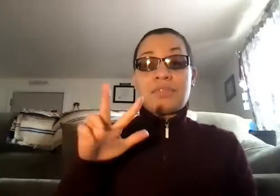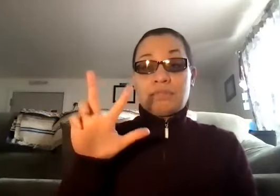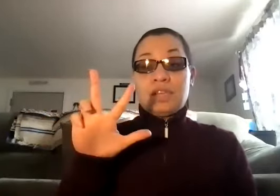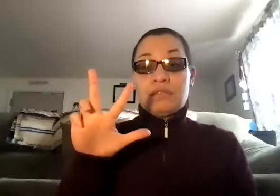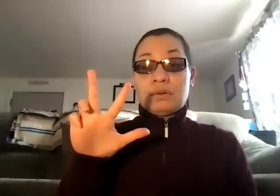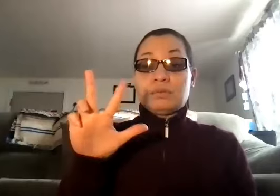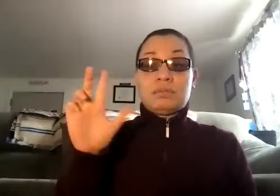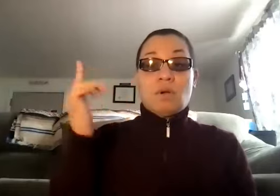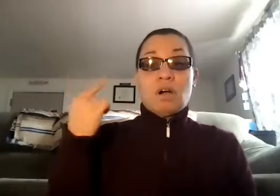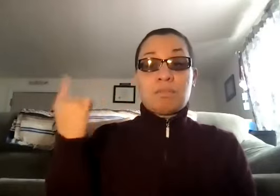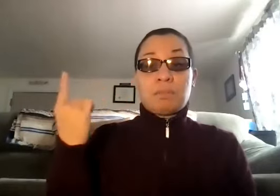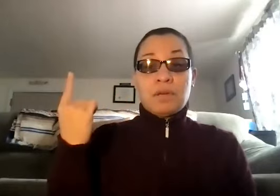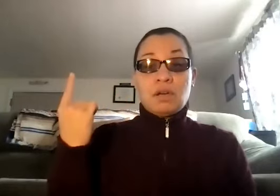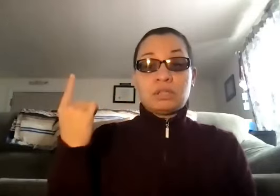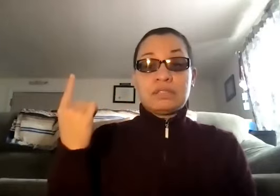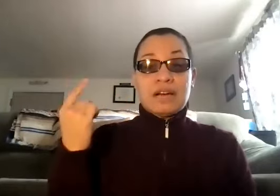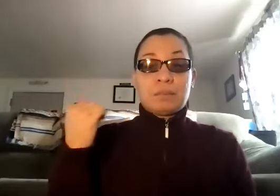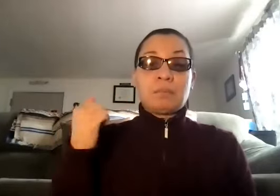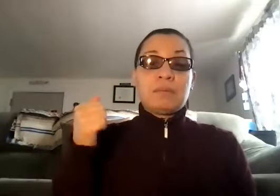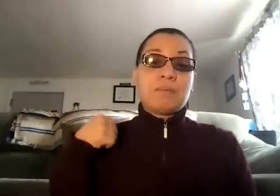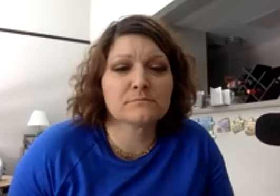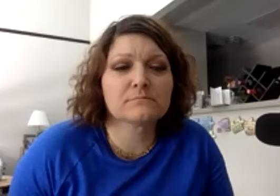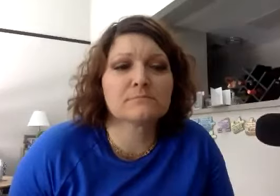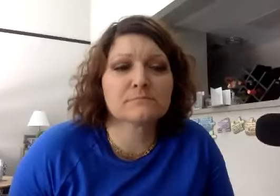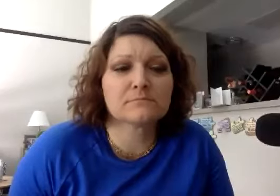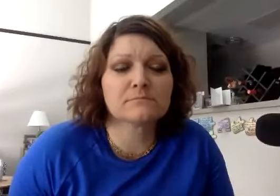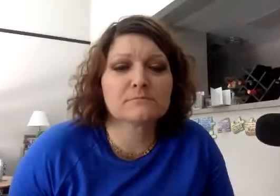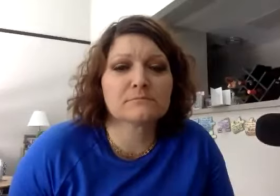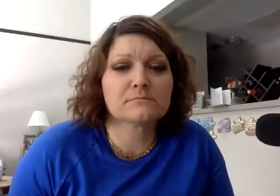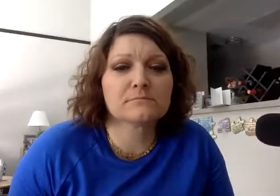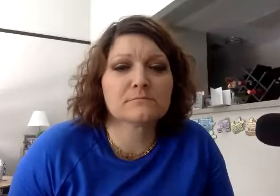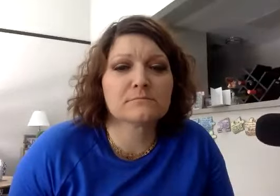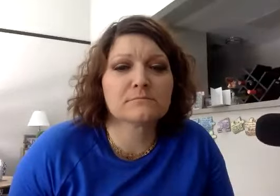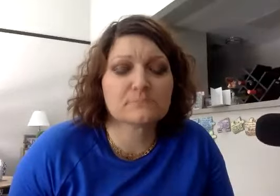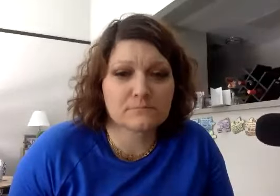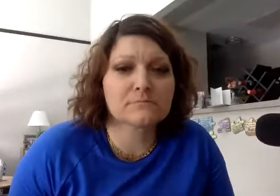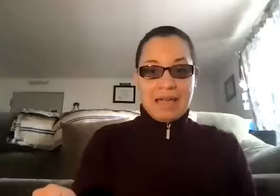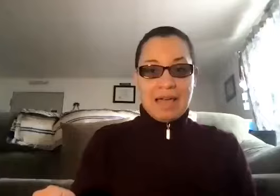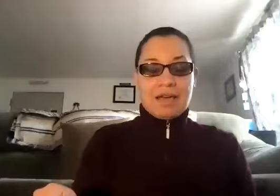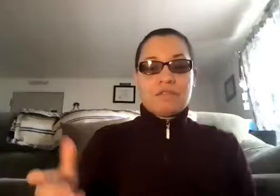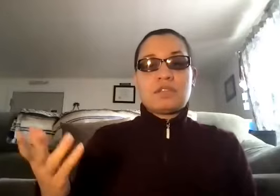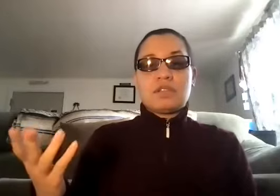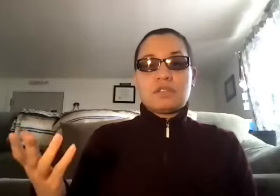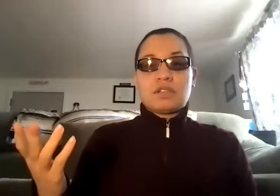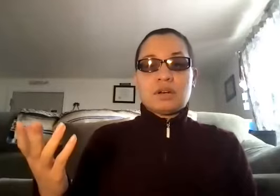three of those all hooked up, but it plugs into the outlet that I have. So,